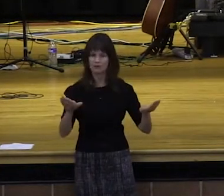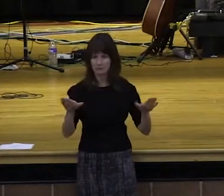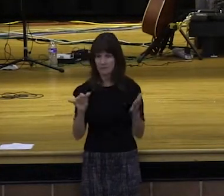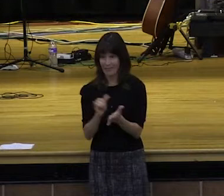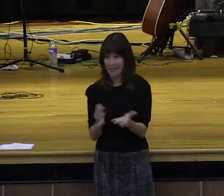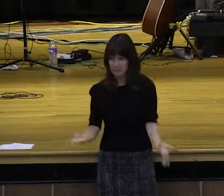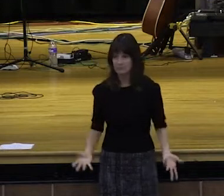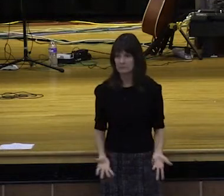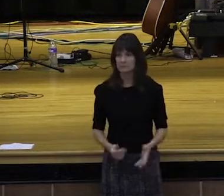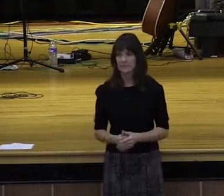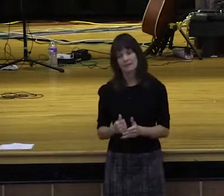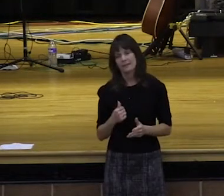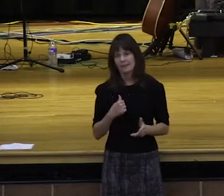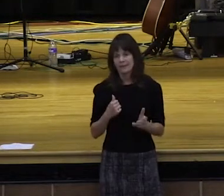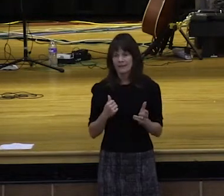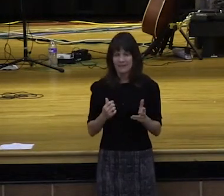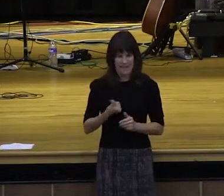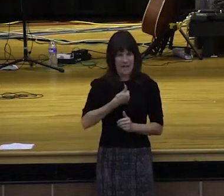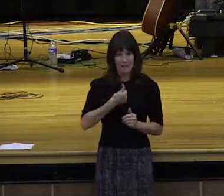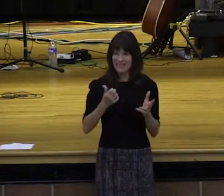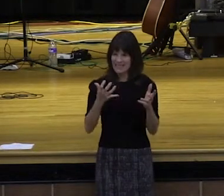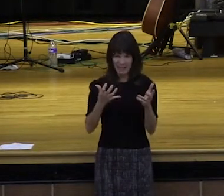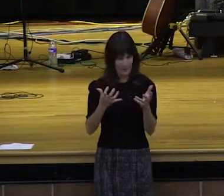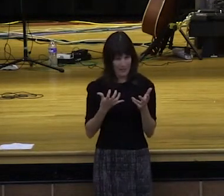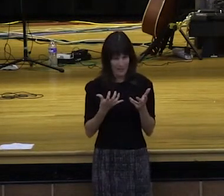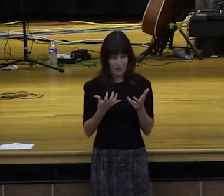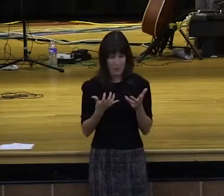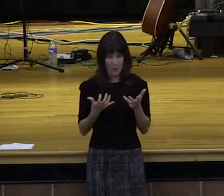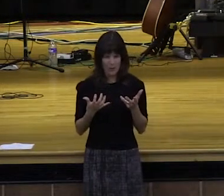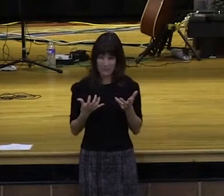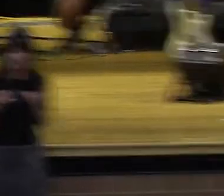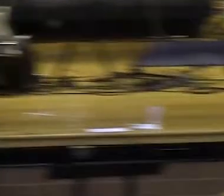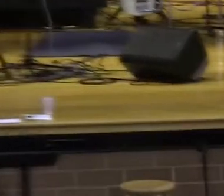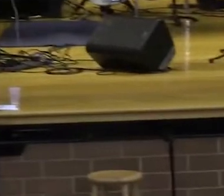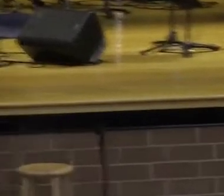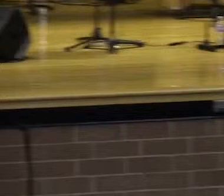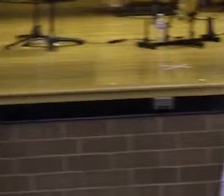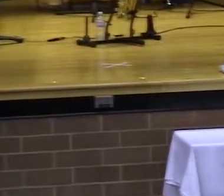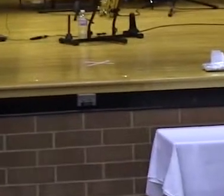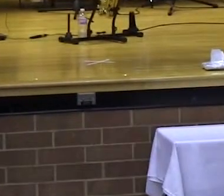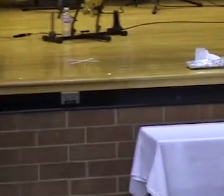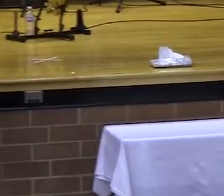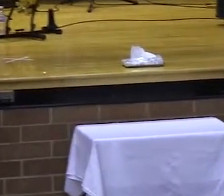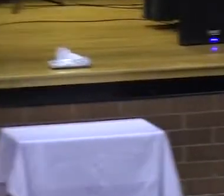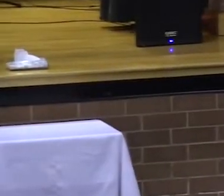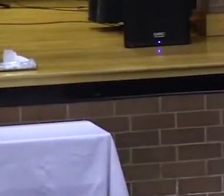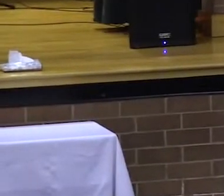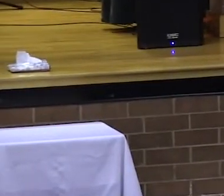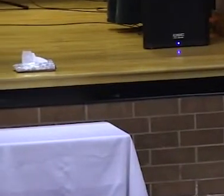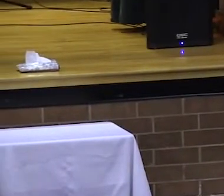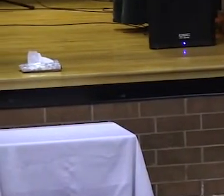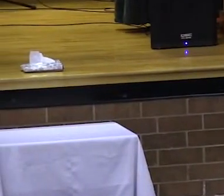I so much want to sow love and mercy. I sow the things that come out of my life. I want to be things that I've gotten